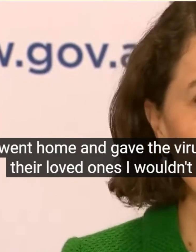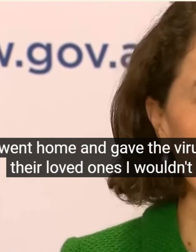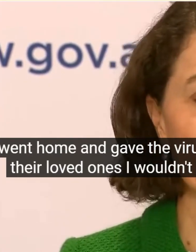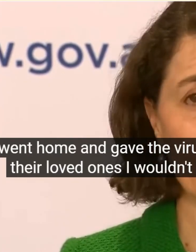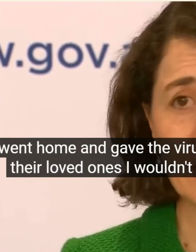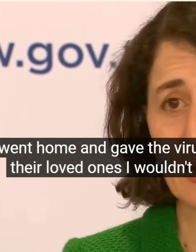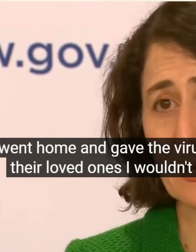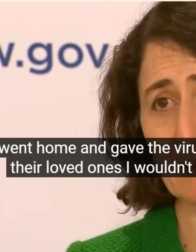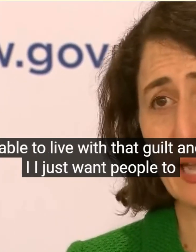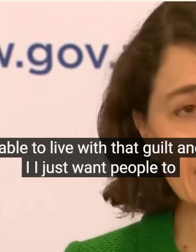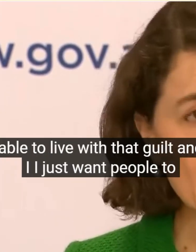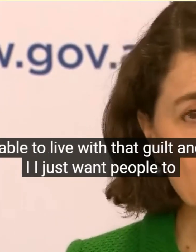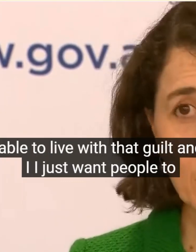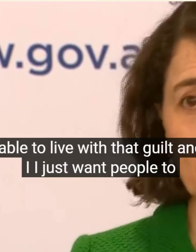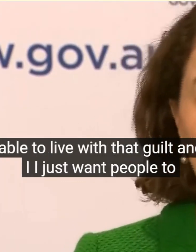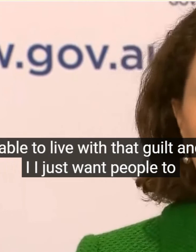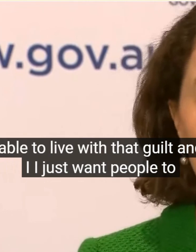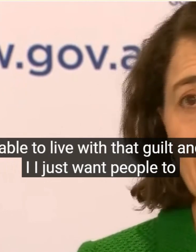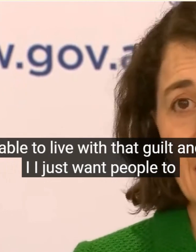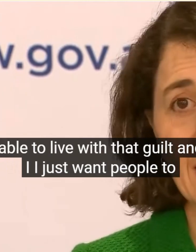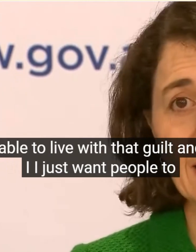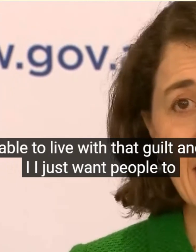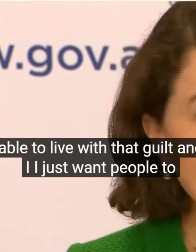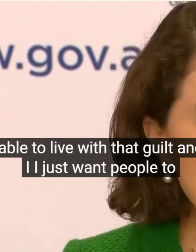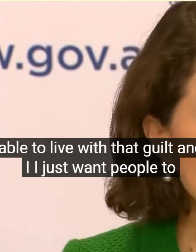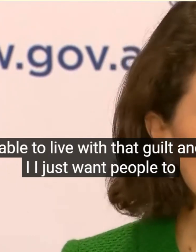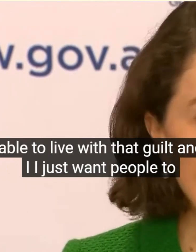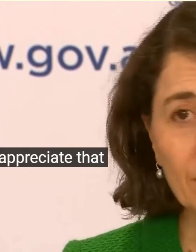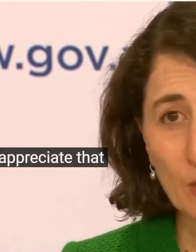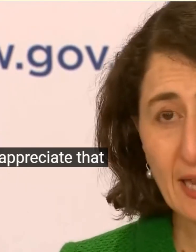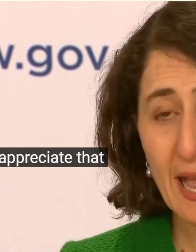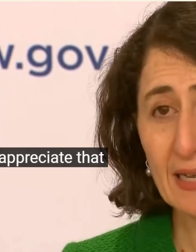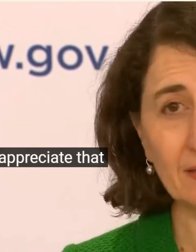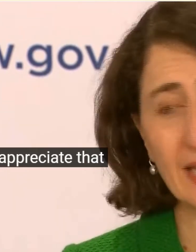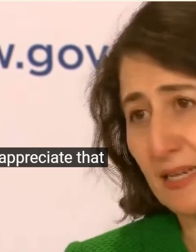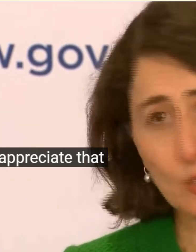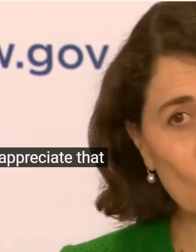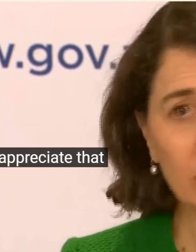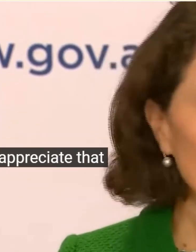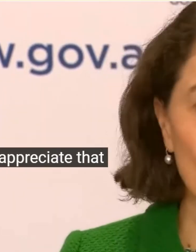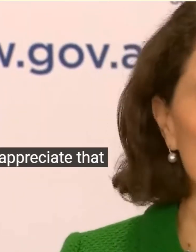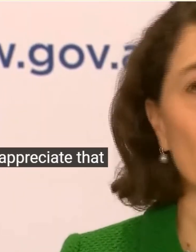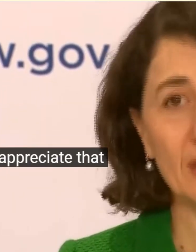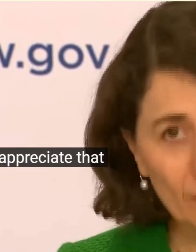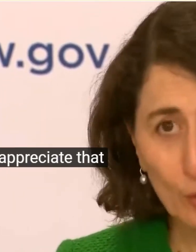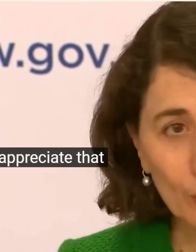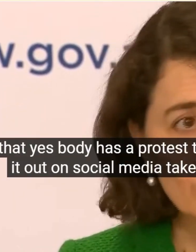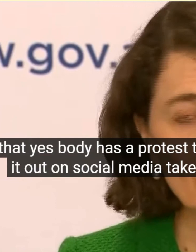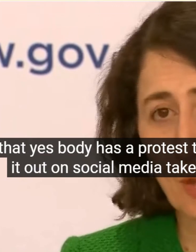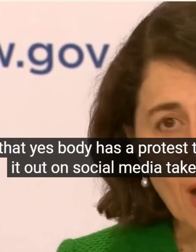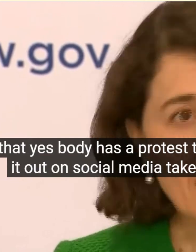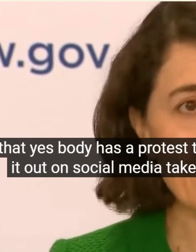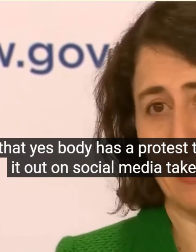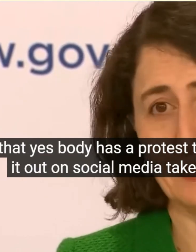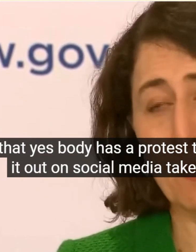Yes If Anybody Has A Protest Take It Out On Social Media Take It Out When We're Out Of Lockdown Tell Us What You Think Of